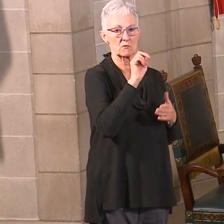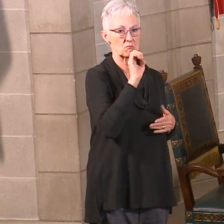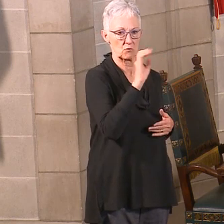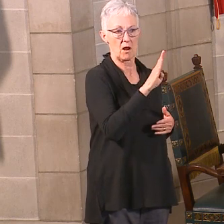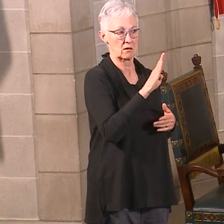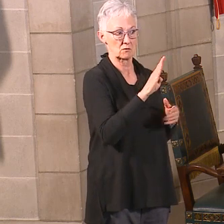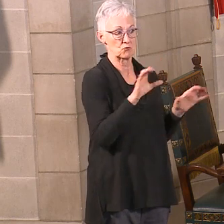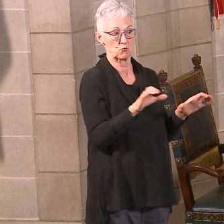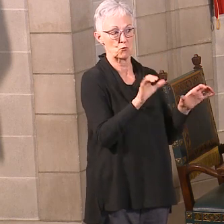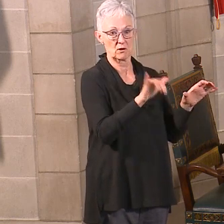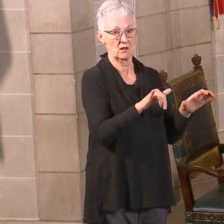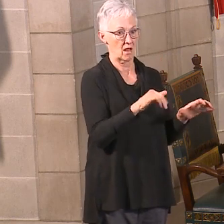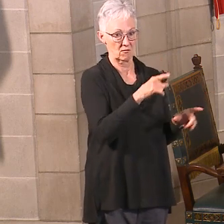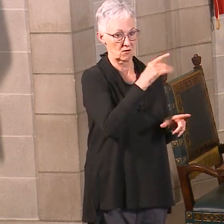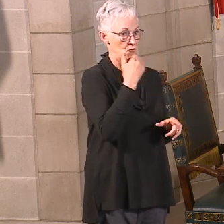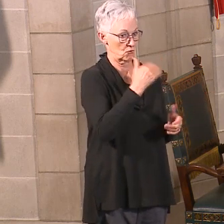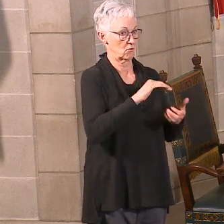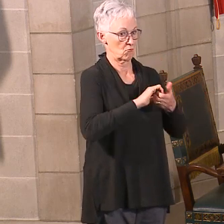the University of Nebraska. They've been great partners.